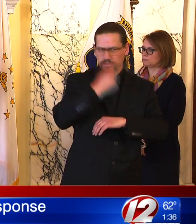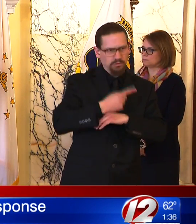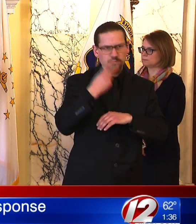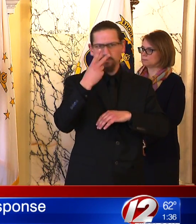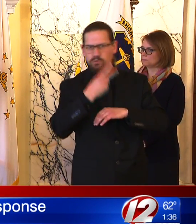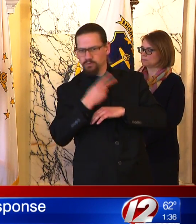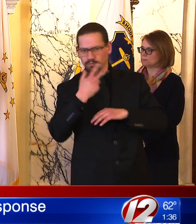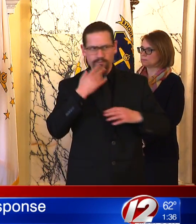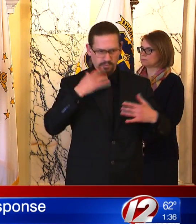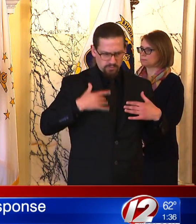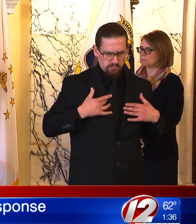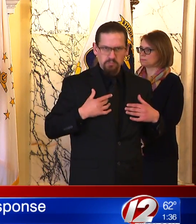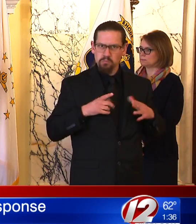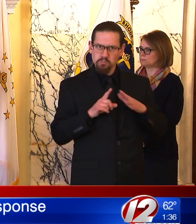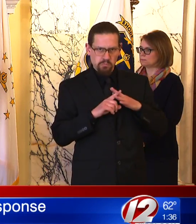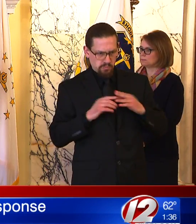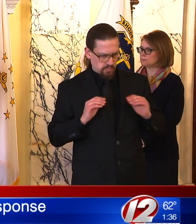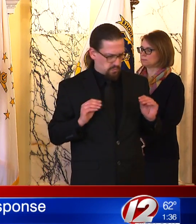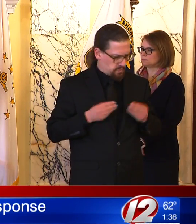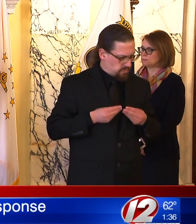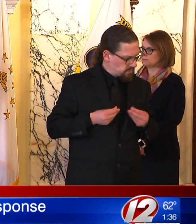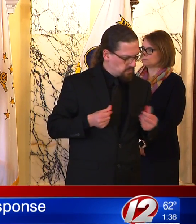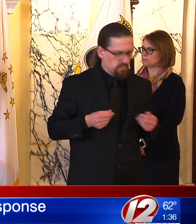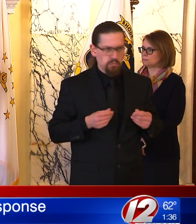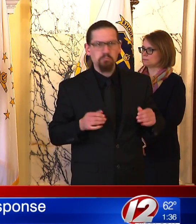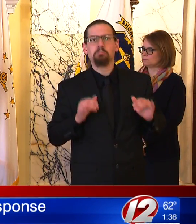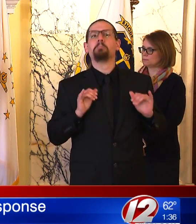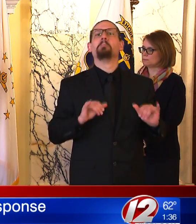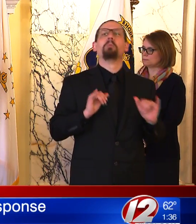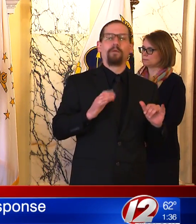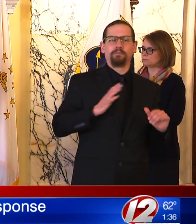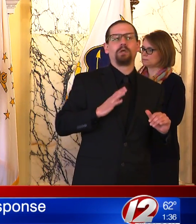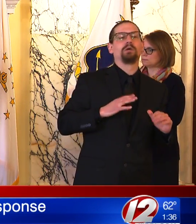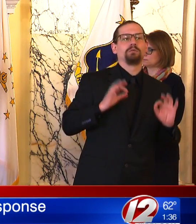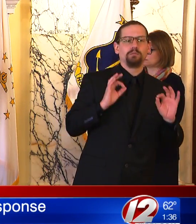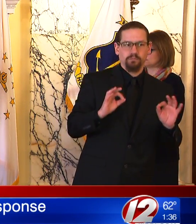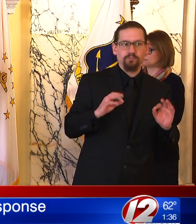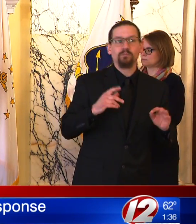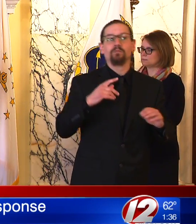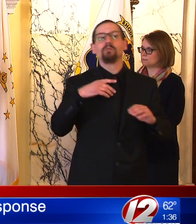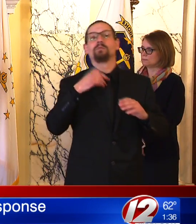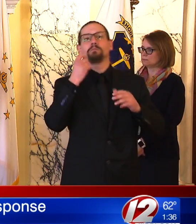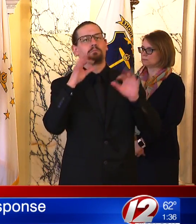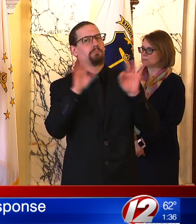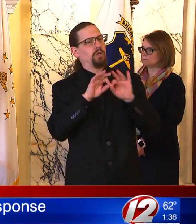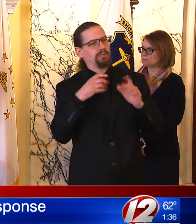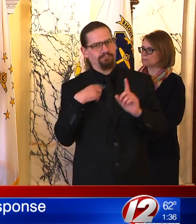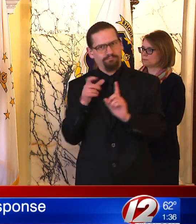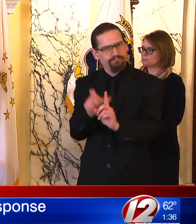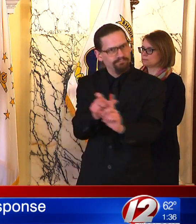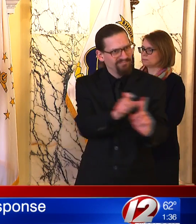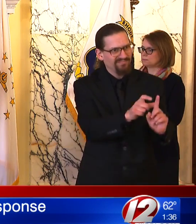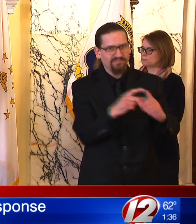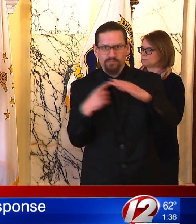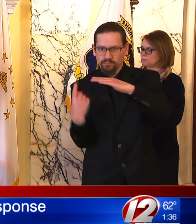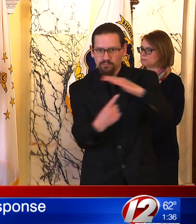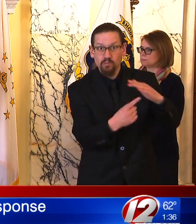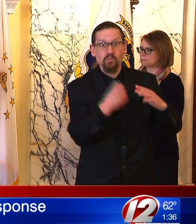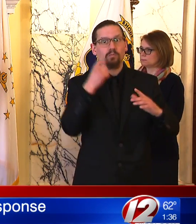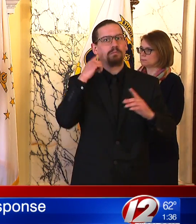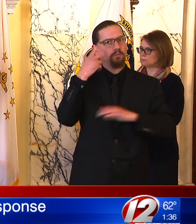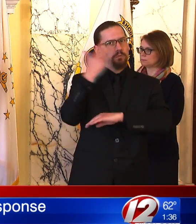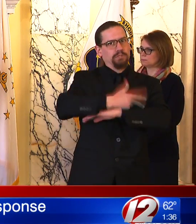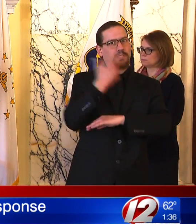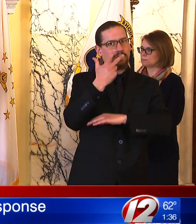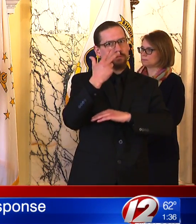and will be okay. But if you think you need medical care, call your doctor. Do not